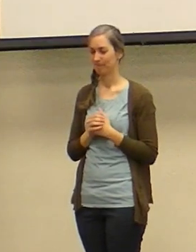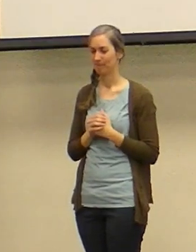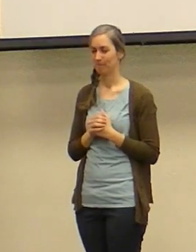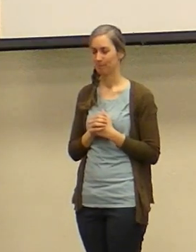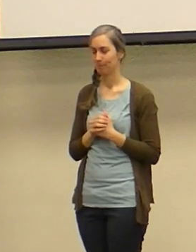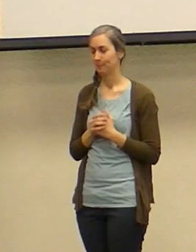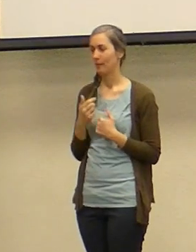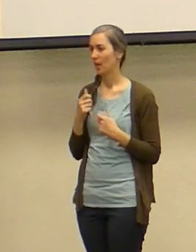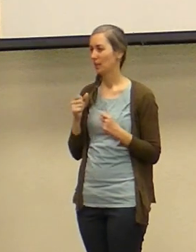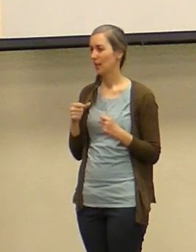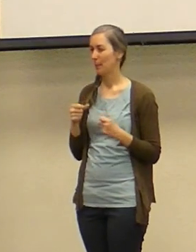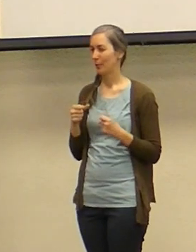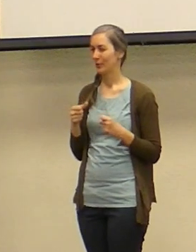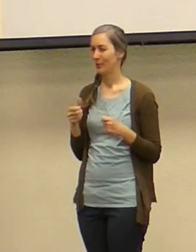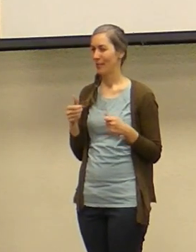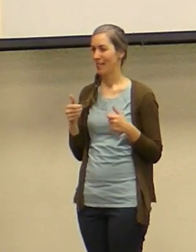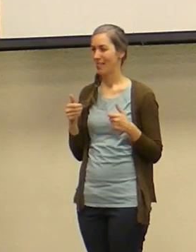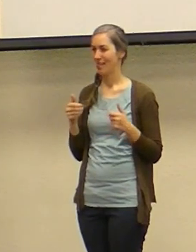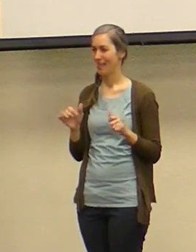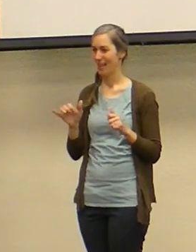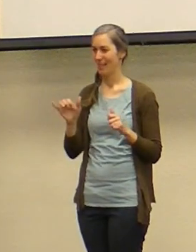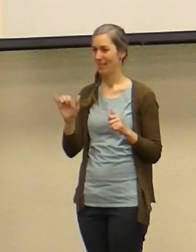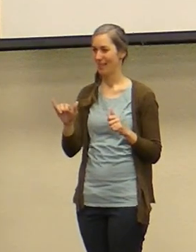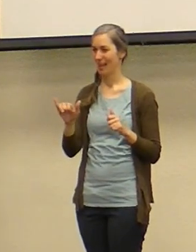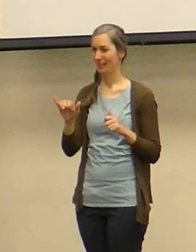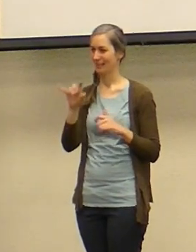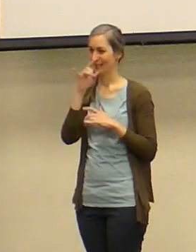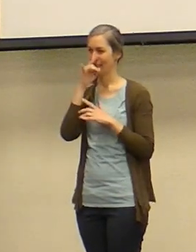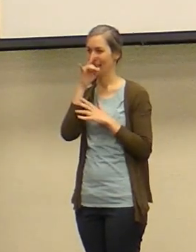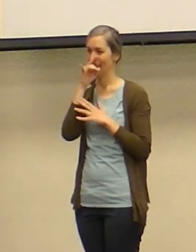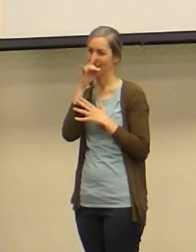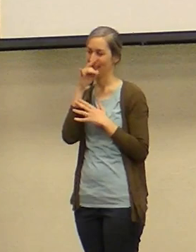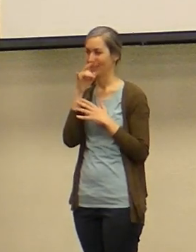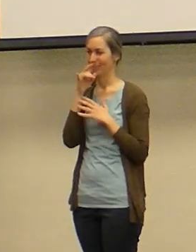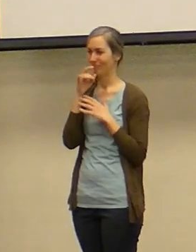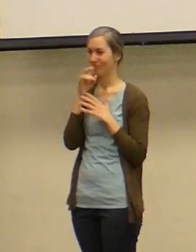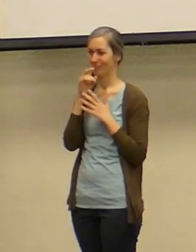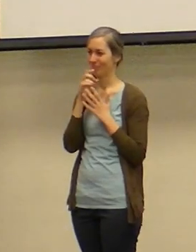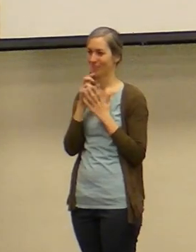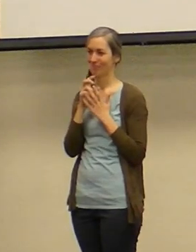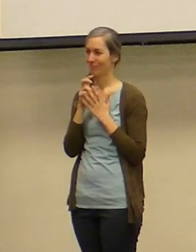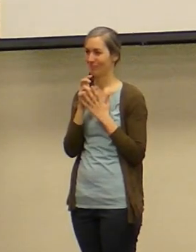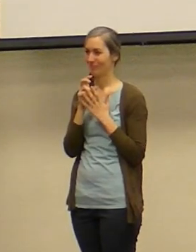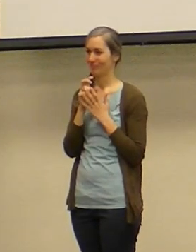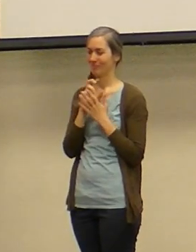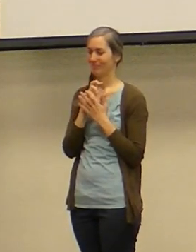and was able to let him crawl into the arms of Jesus and just be held